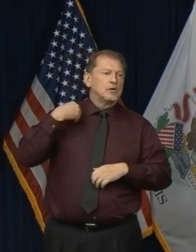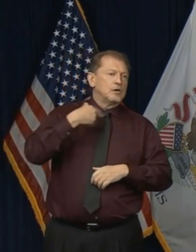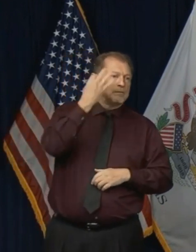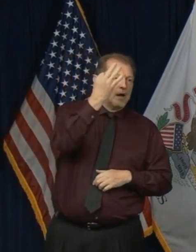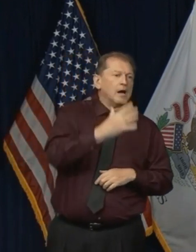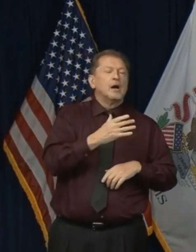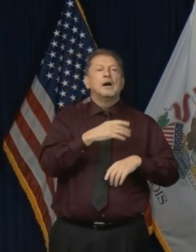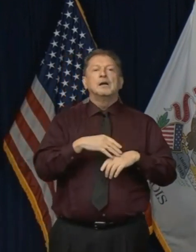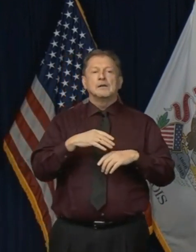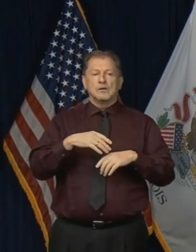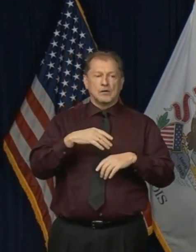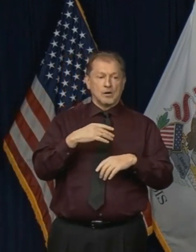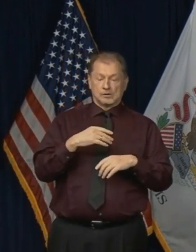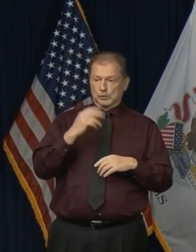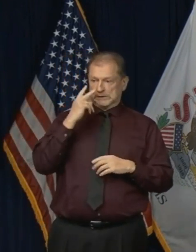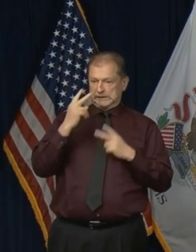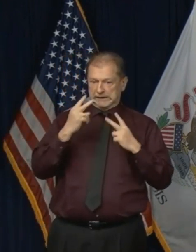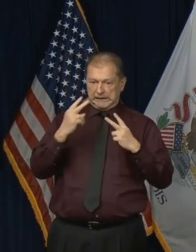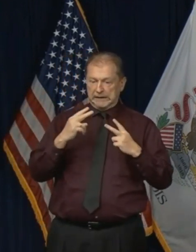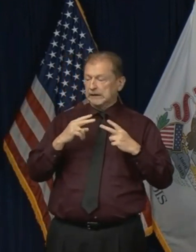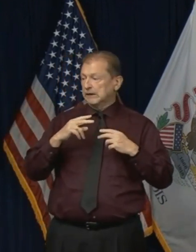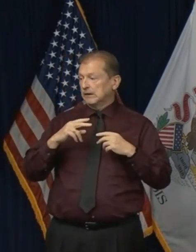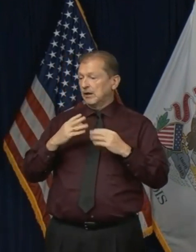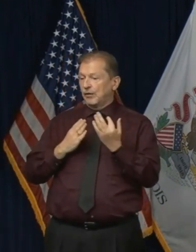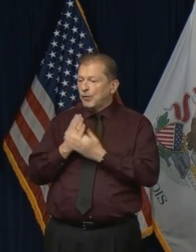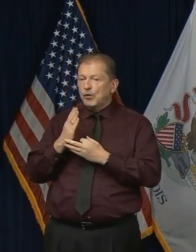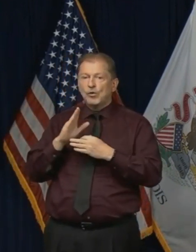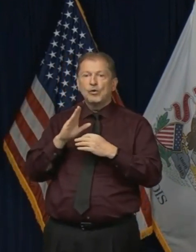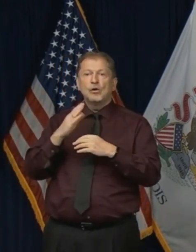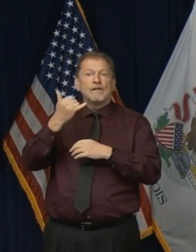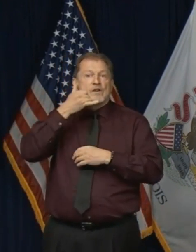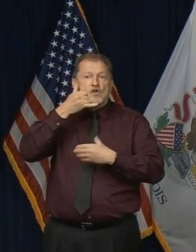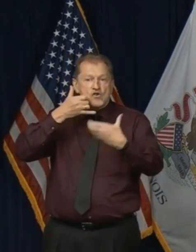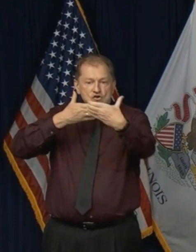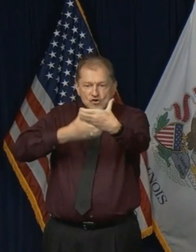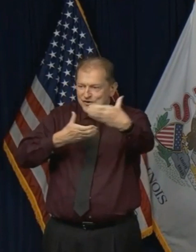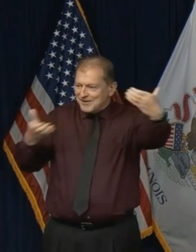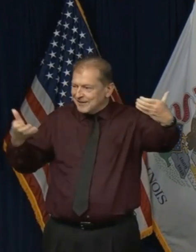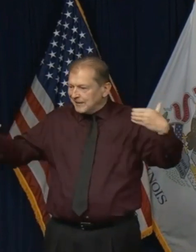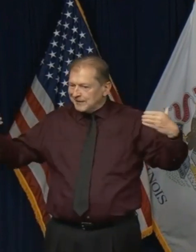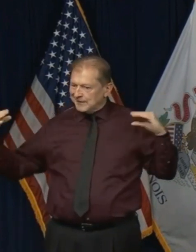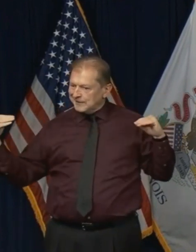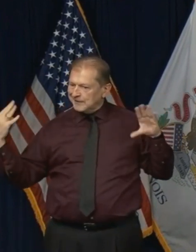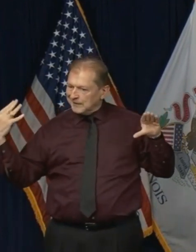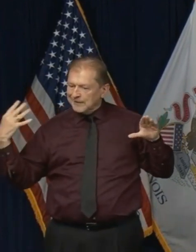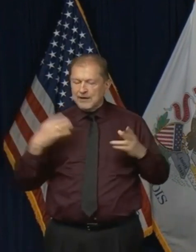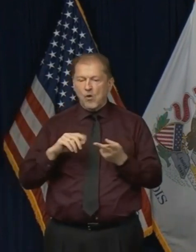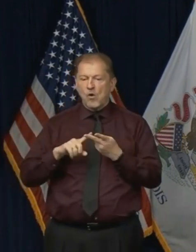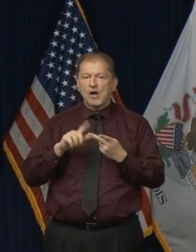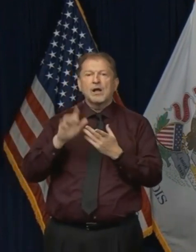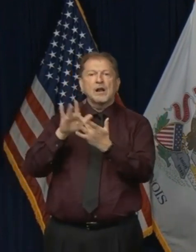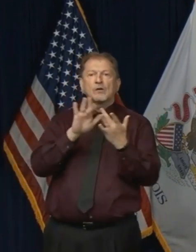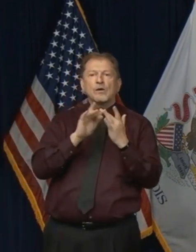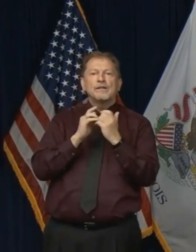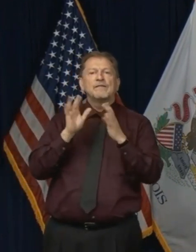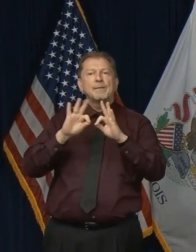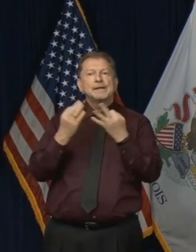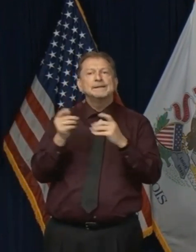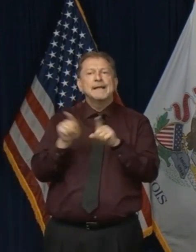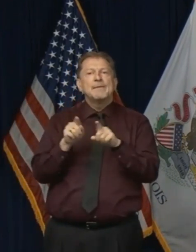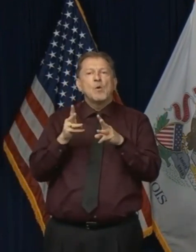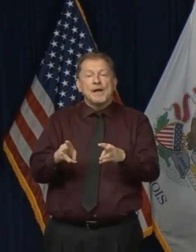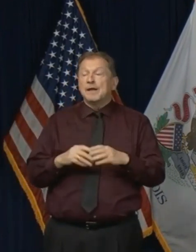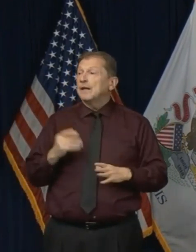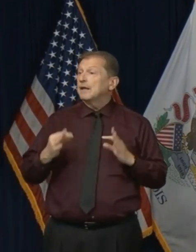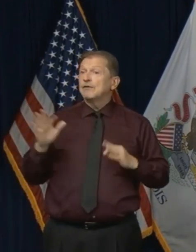by video or by phone, um, and to connect with family in the same way. It's very important. If your family